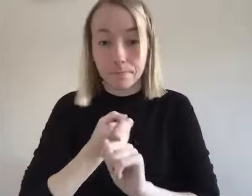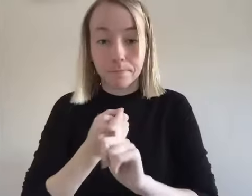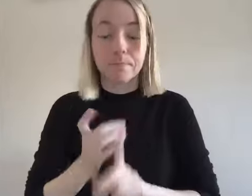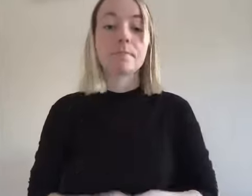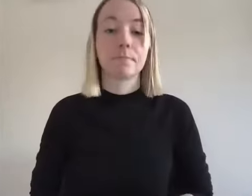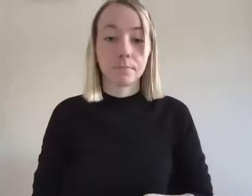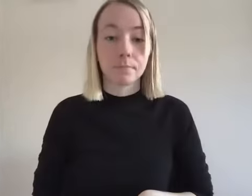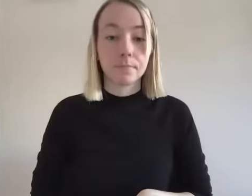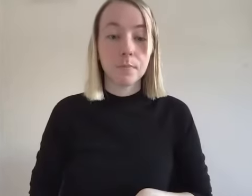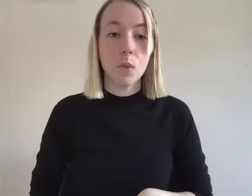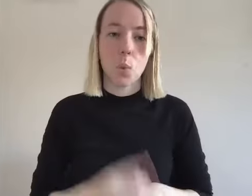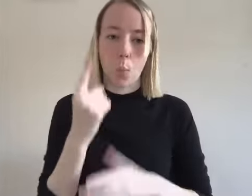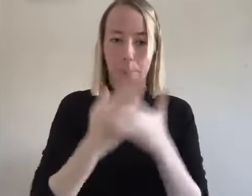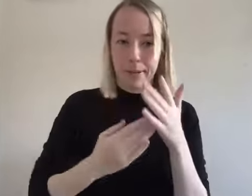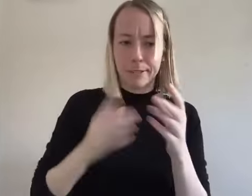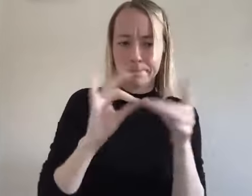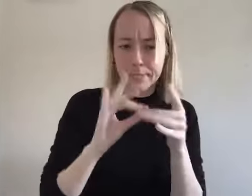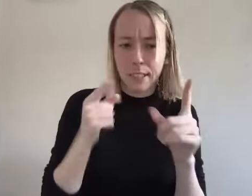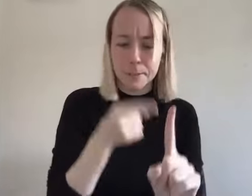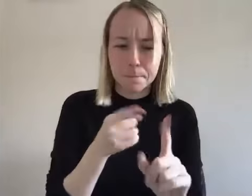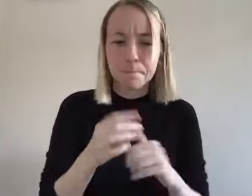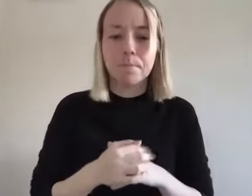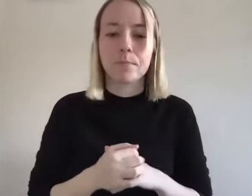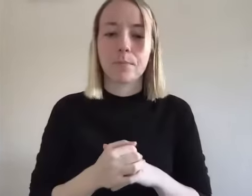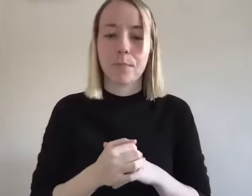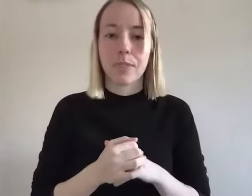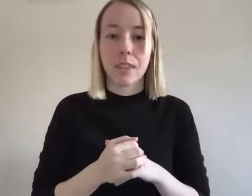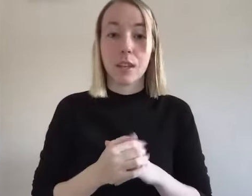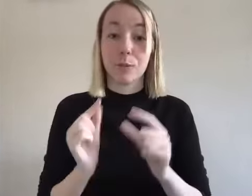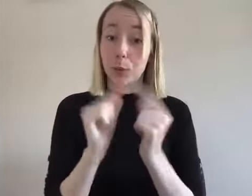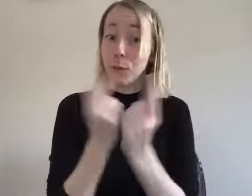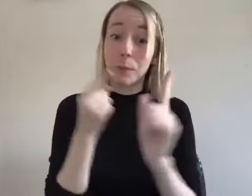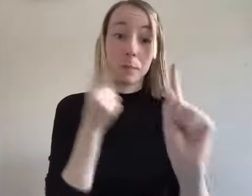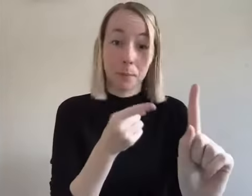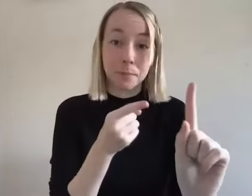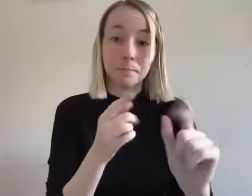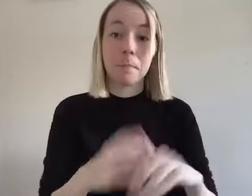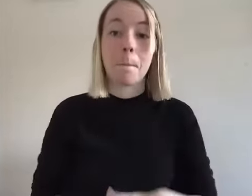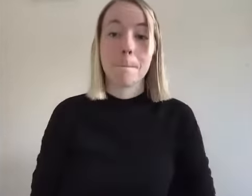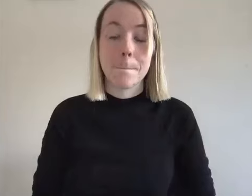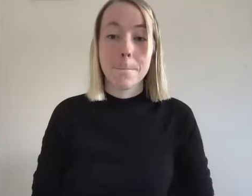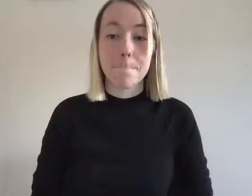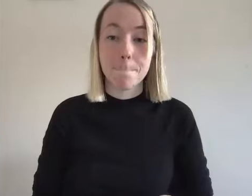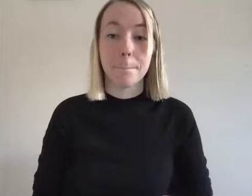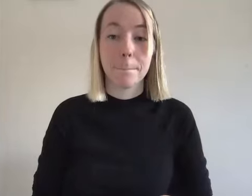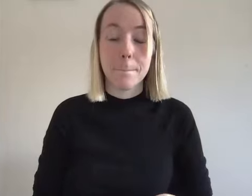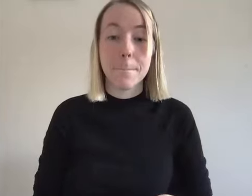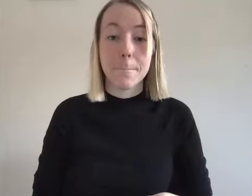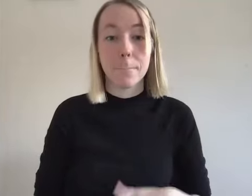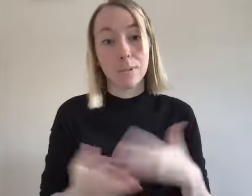uh and it says this one part says this love is confirmed by a group's purpose and you